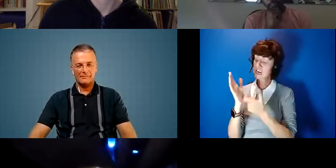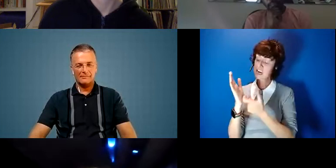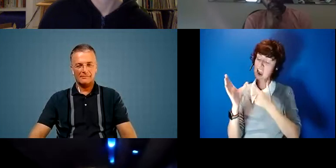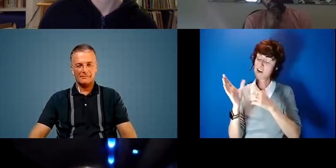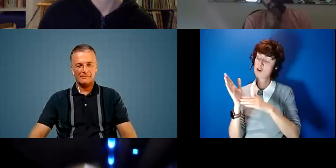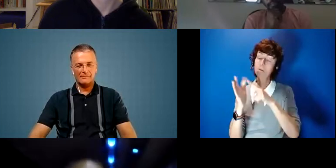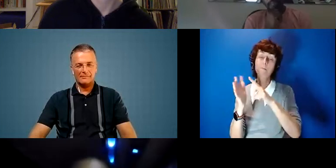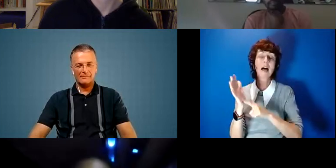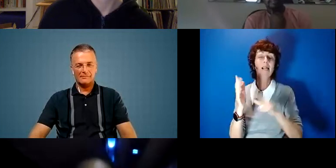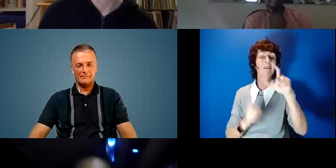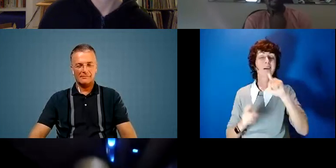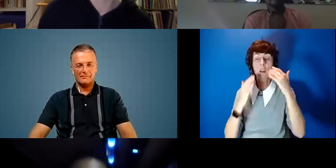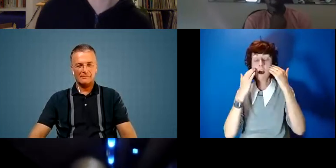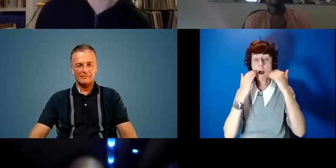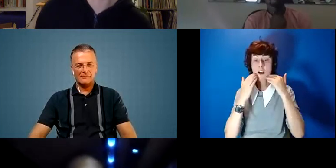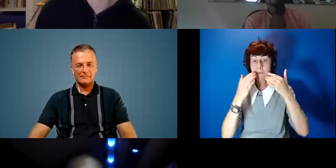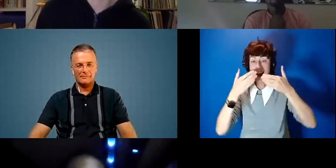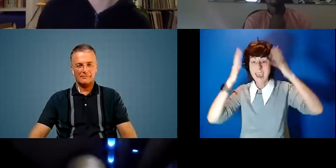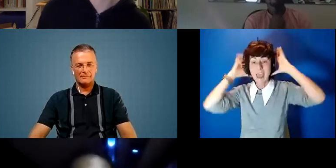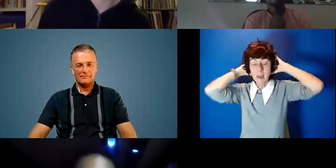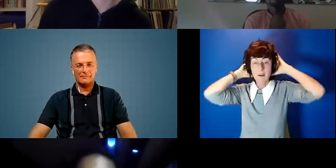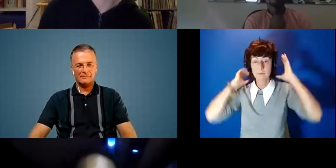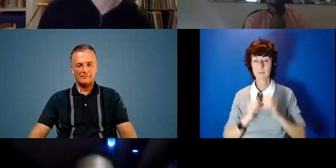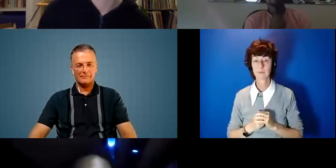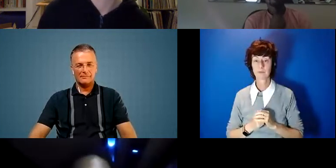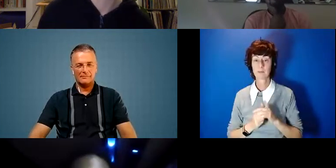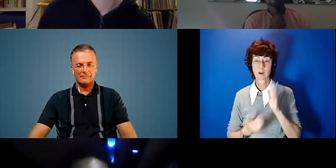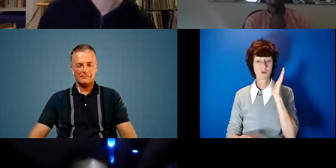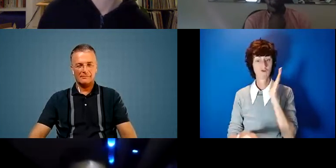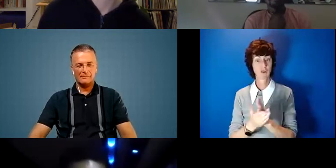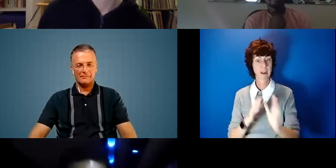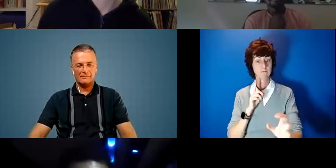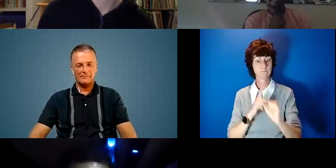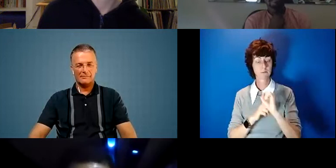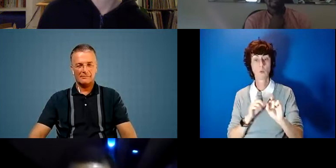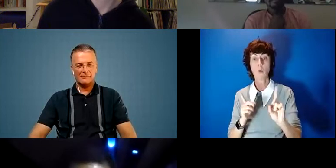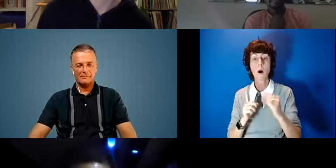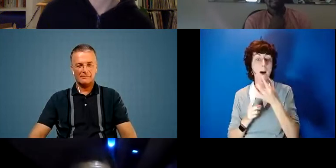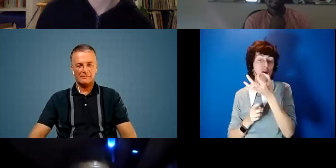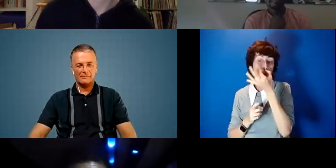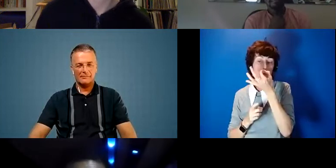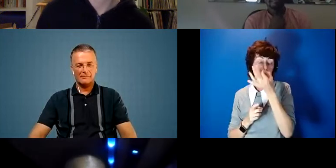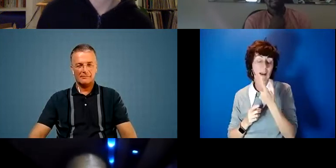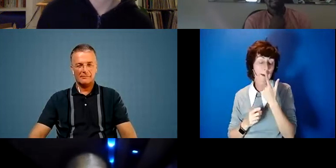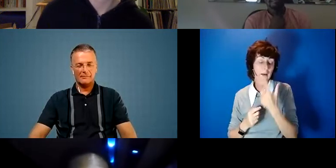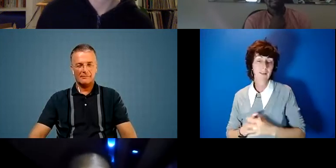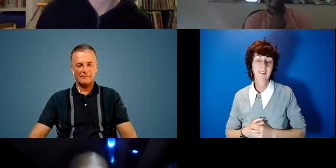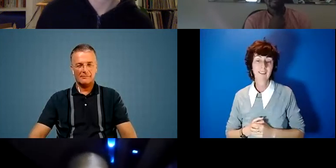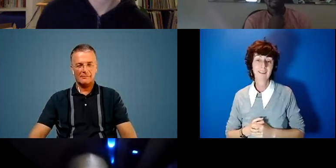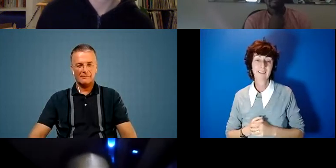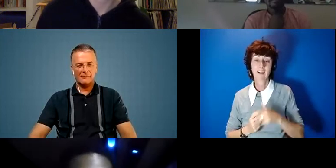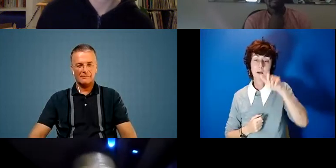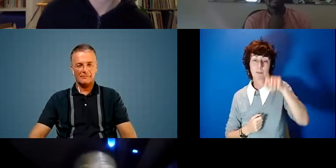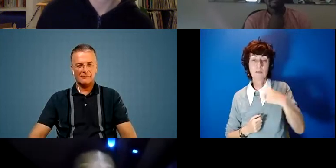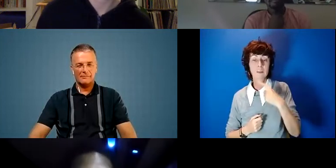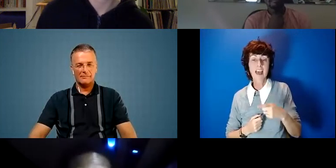have a couple of see the hair so that's irrelevant um my distinguishing features are this i have a nose ring in my nose and people comment that